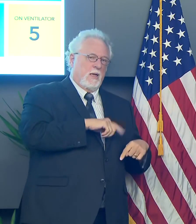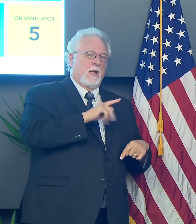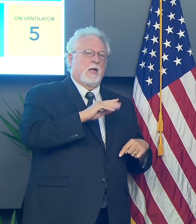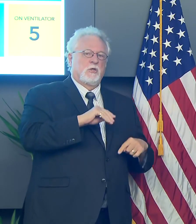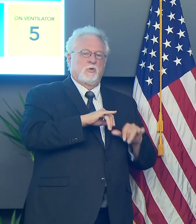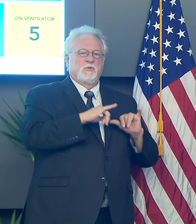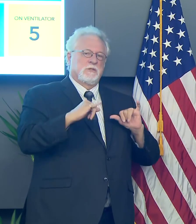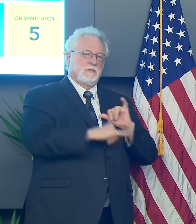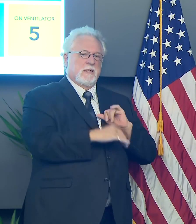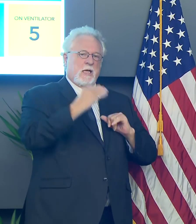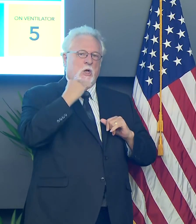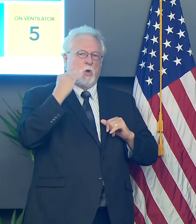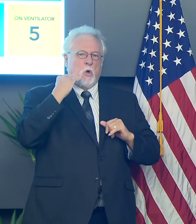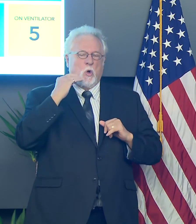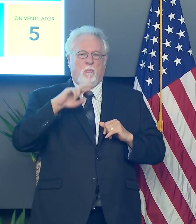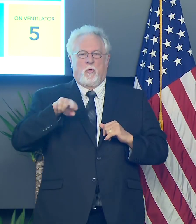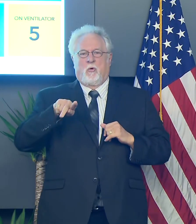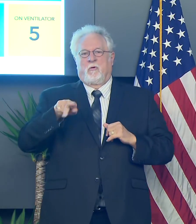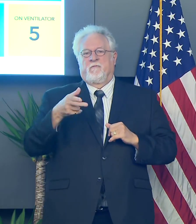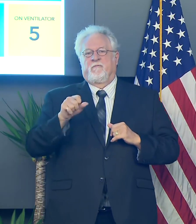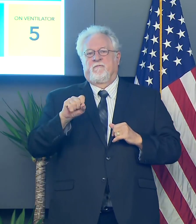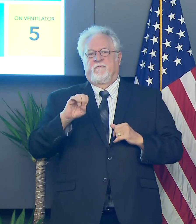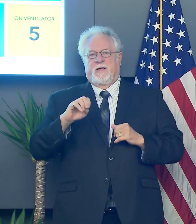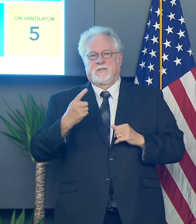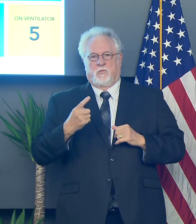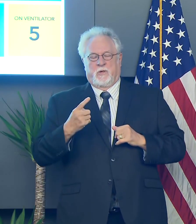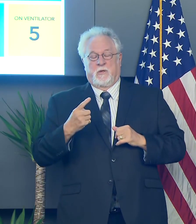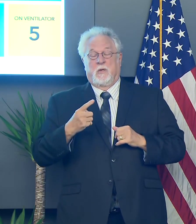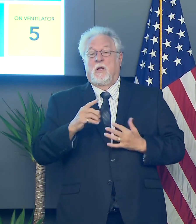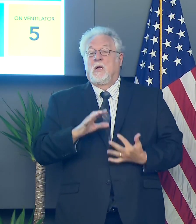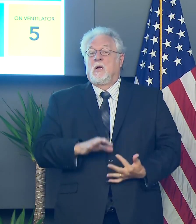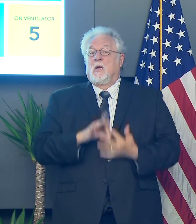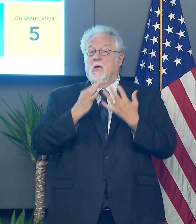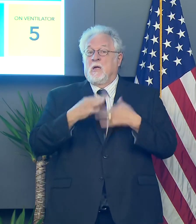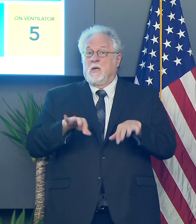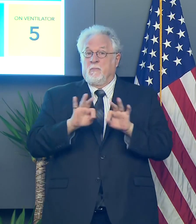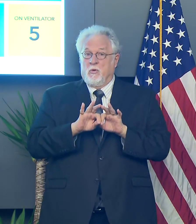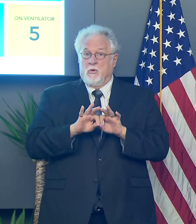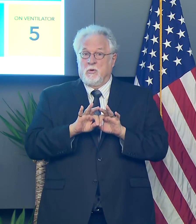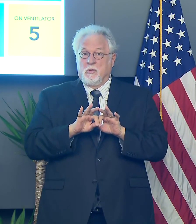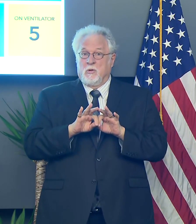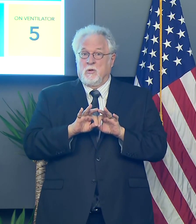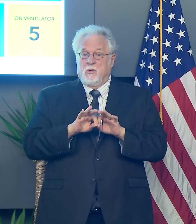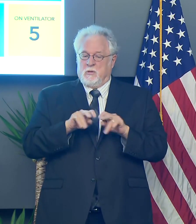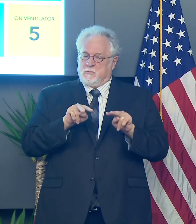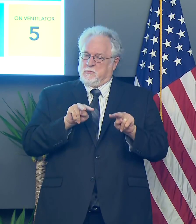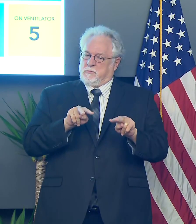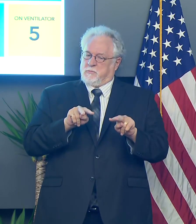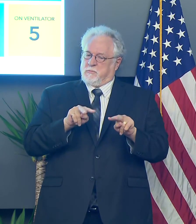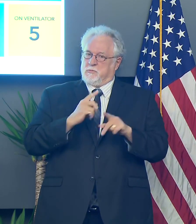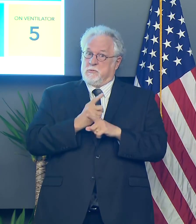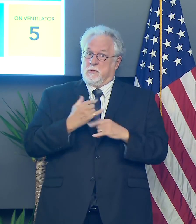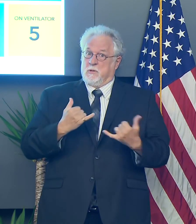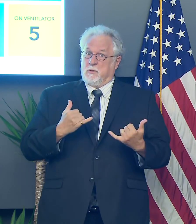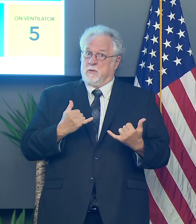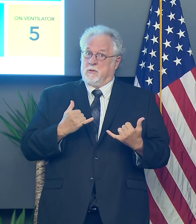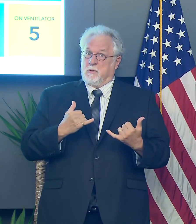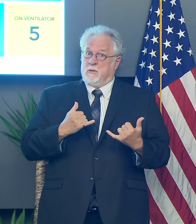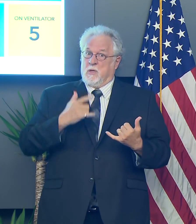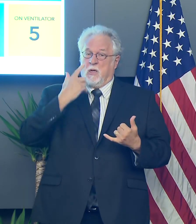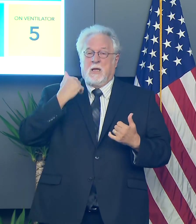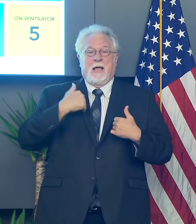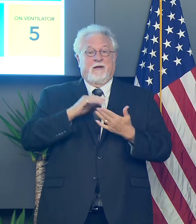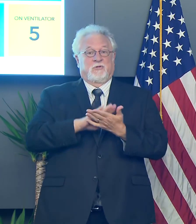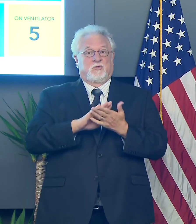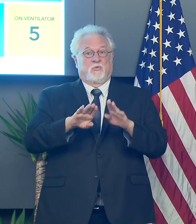a stay at home order or to phase one. And it is especially important that we are vigilant right now because we